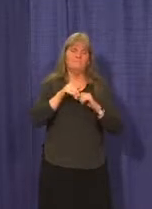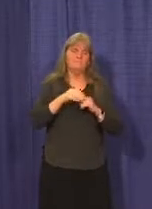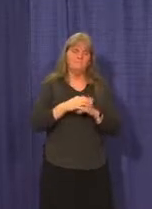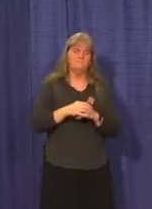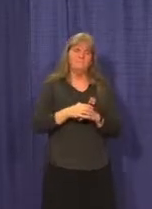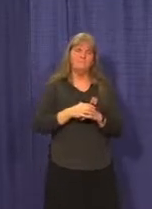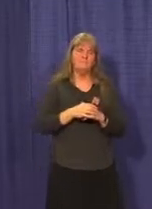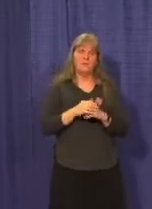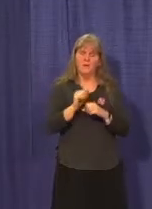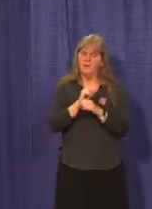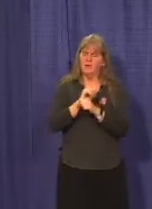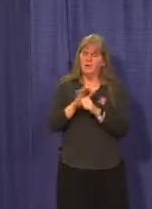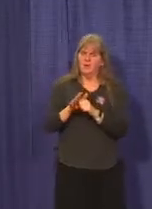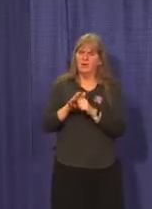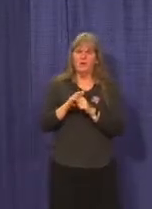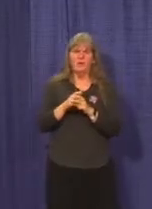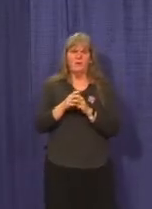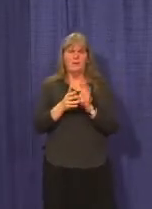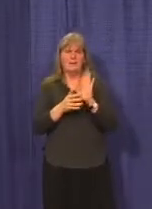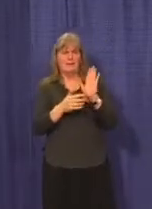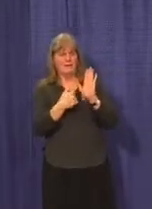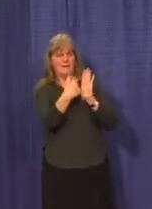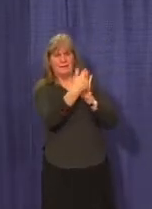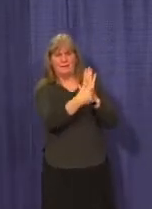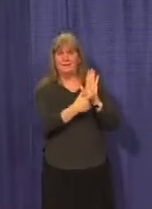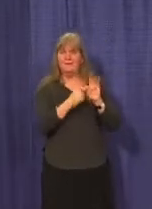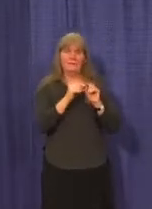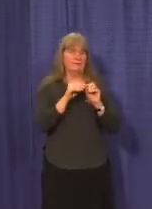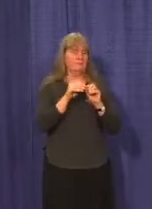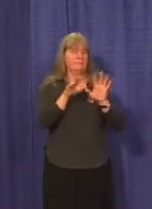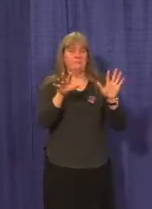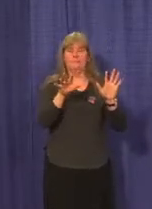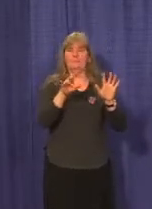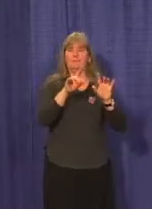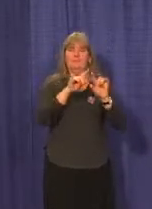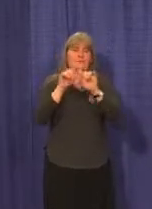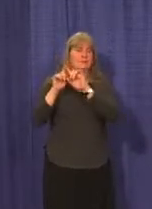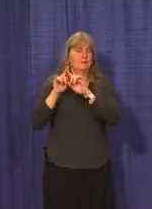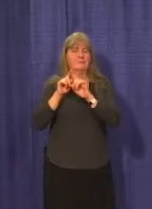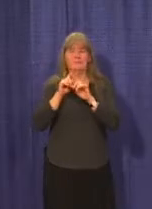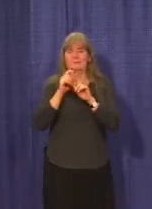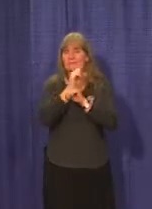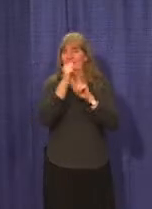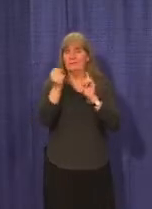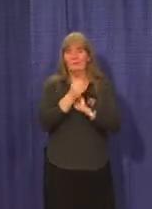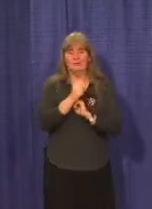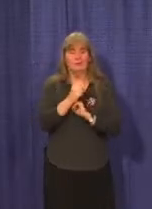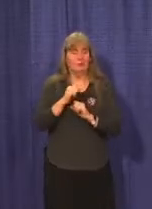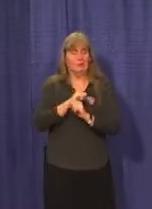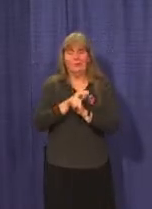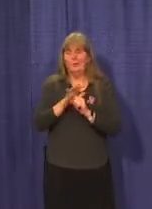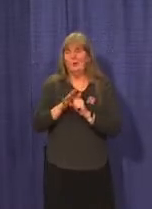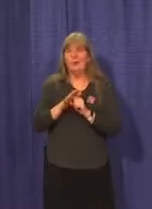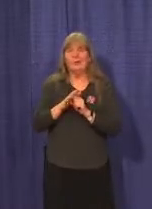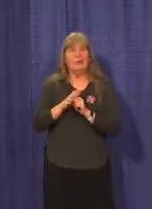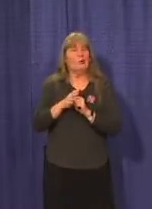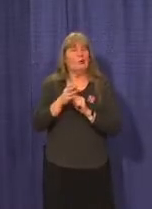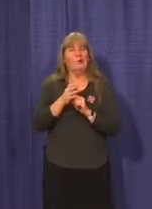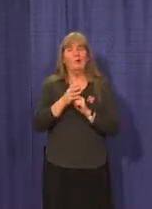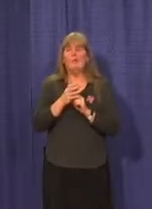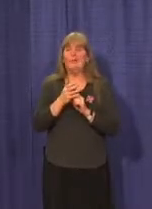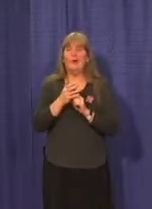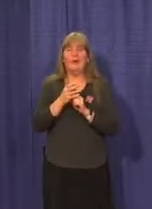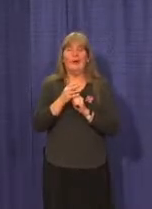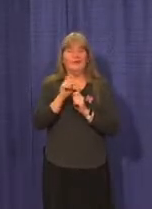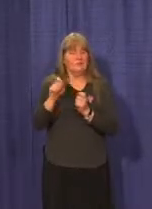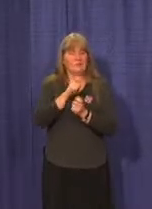We've seen COVID spread in these ways in all manners of people. COVID, of course, is not exclusive to any ethnic group